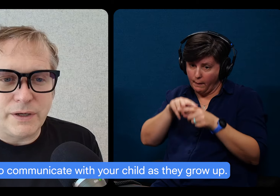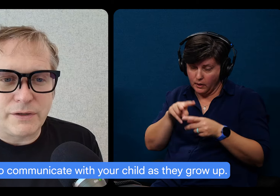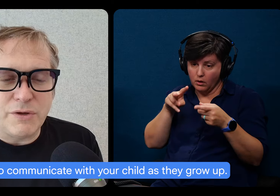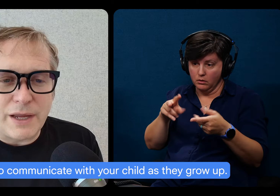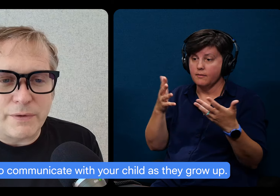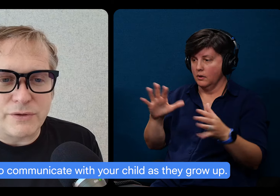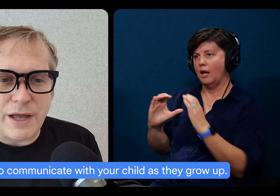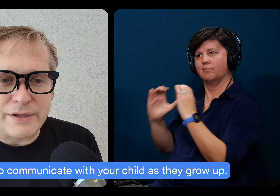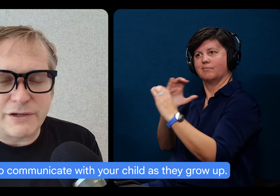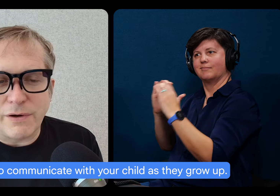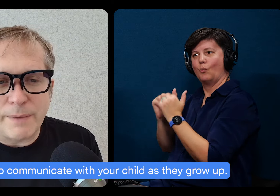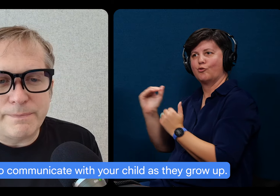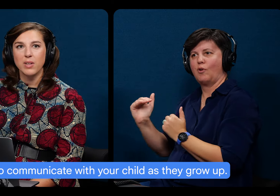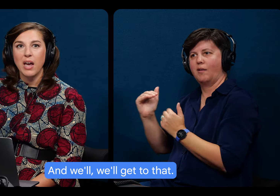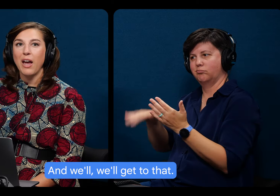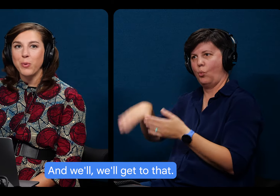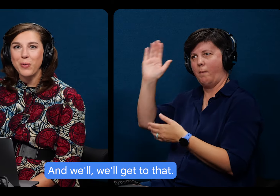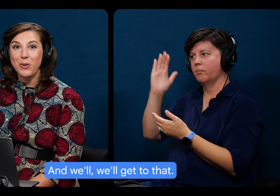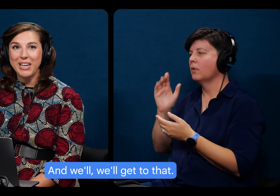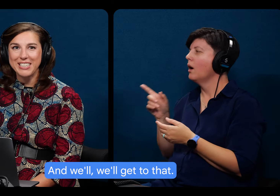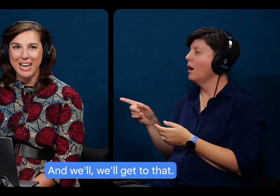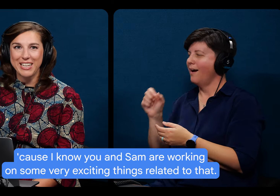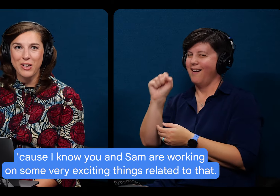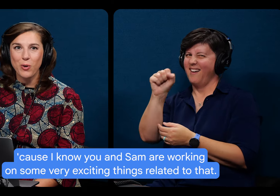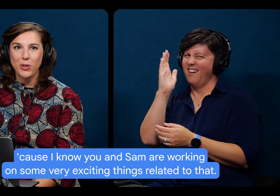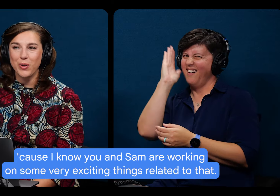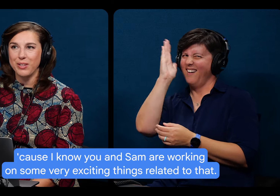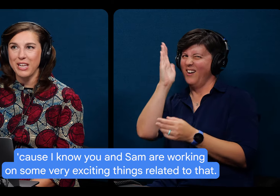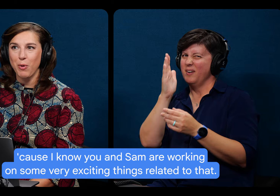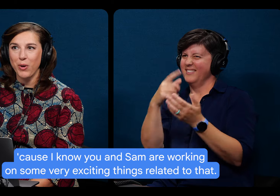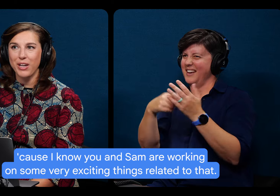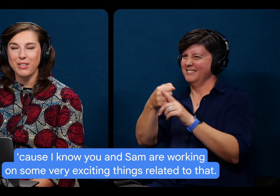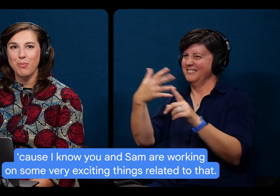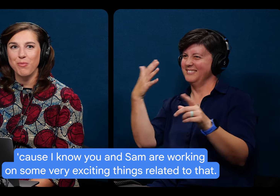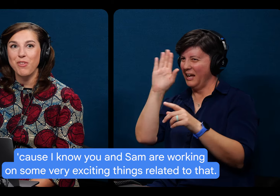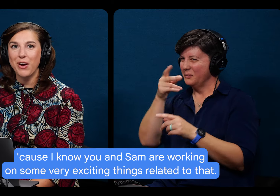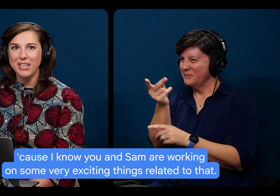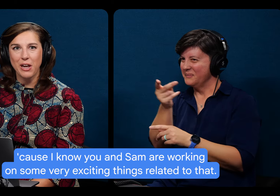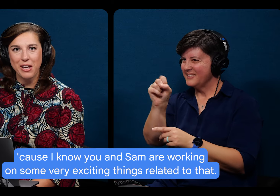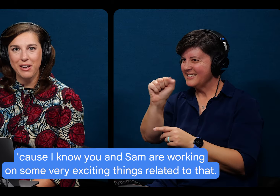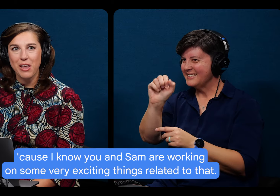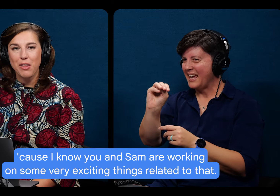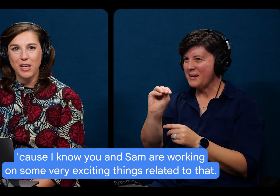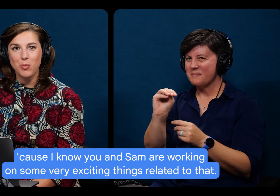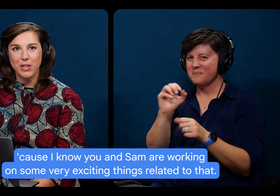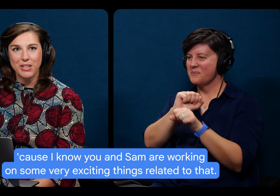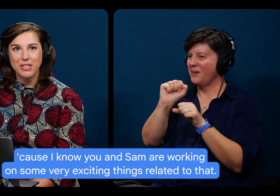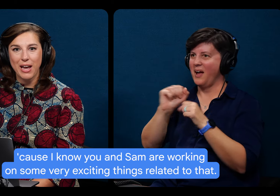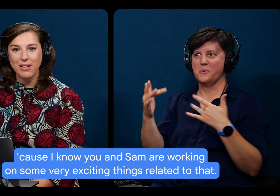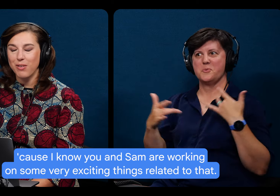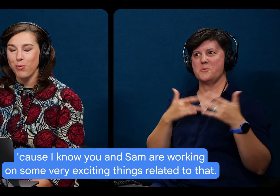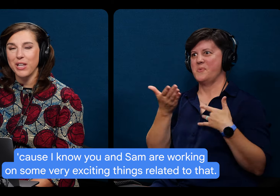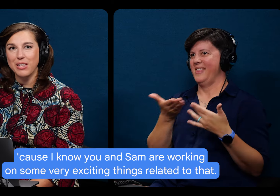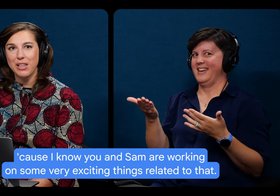communicate with your child as they grow up. And we'll get to that because I know you and Sam are working on some very exciting things related